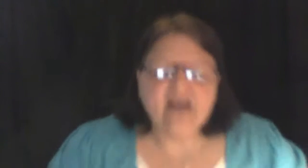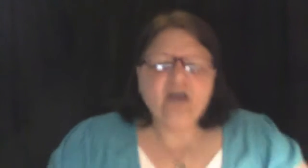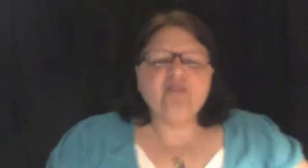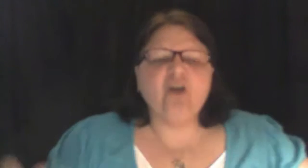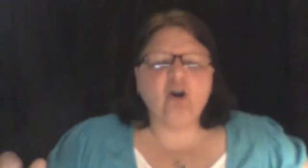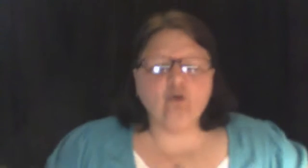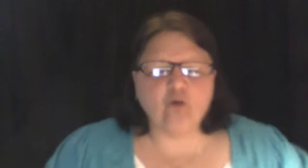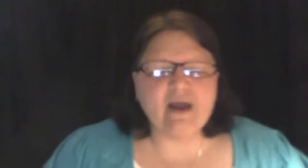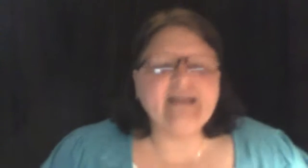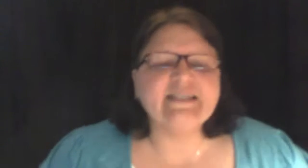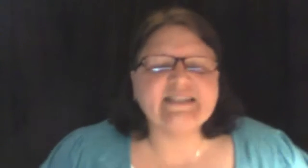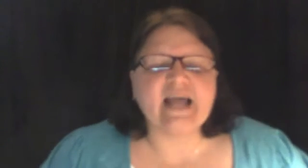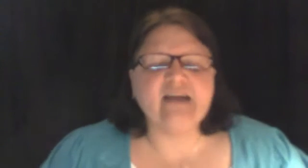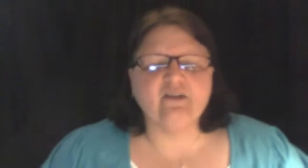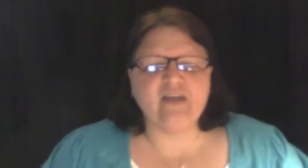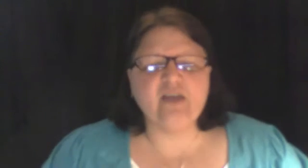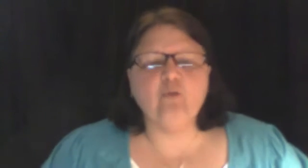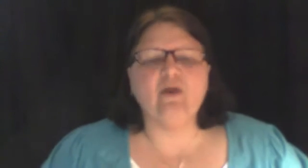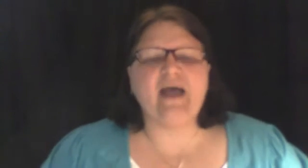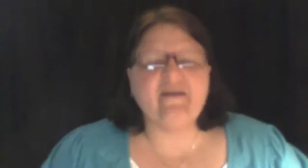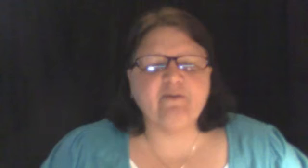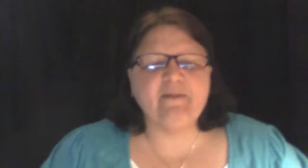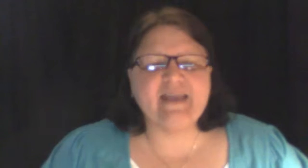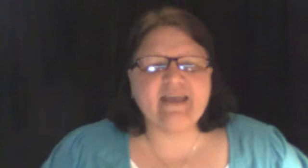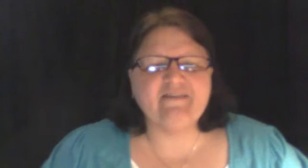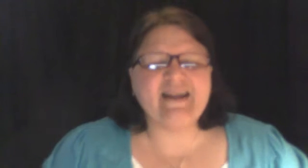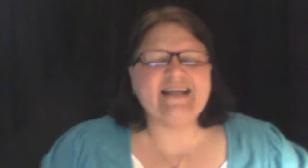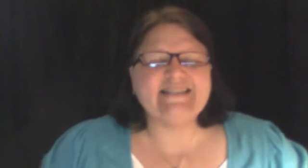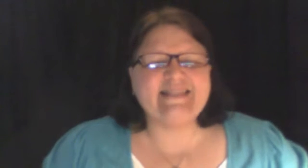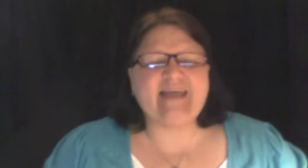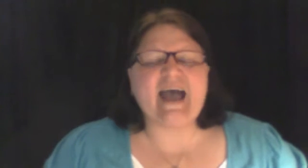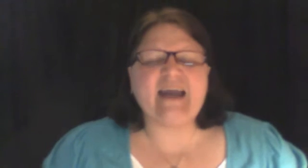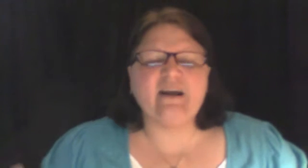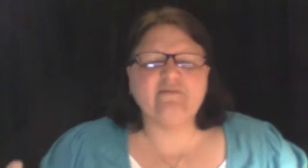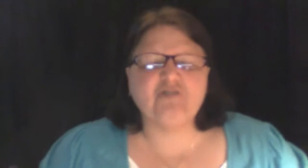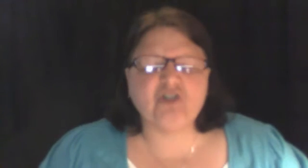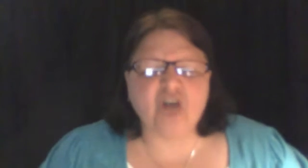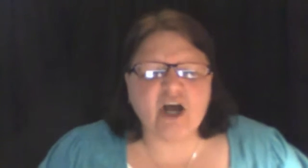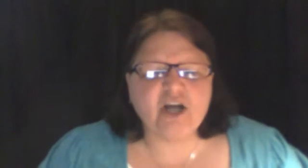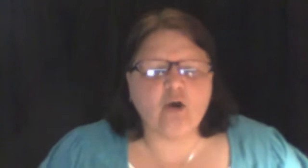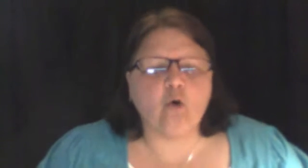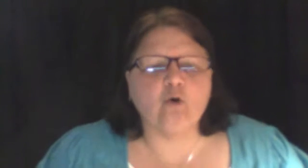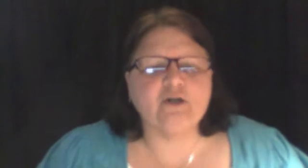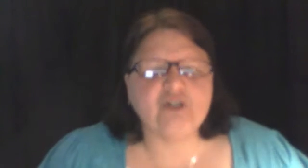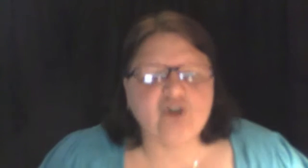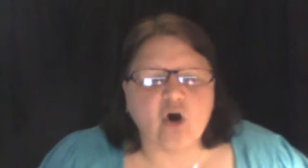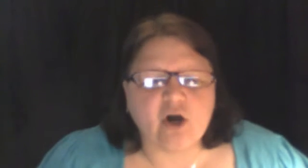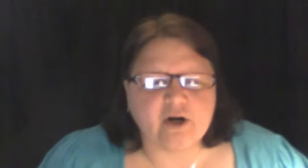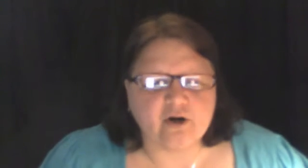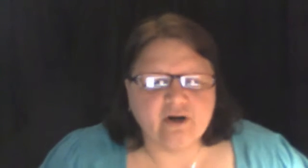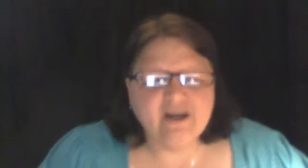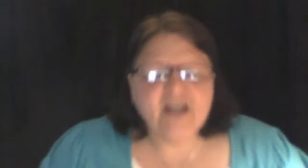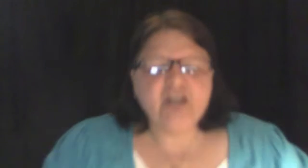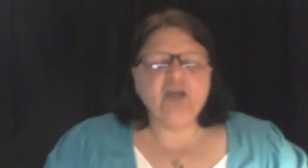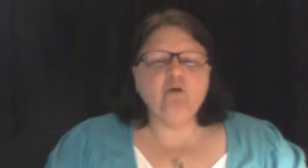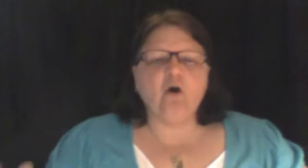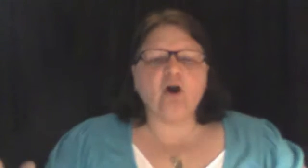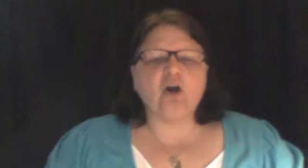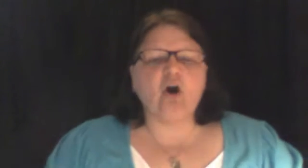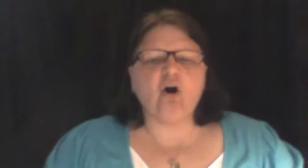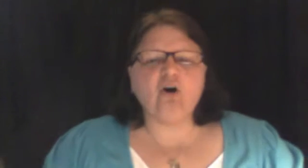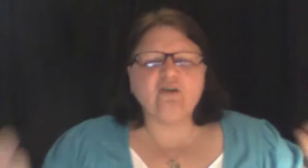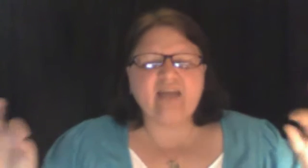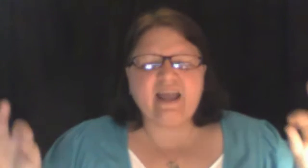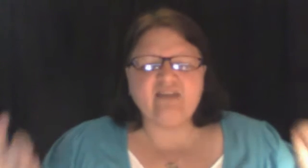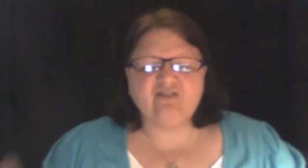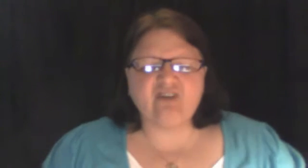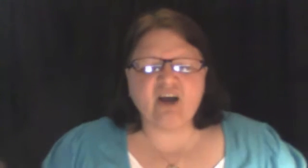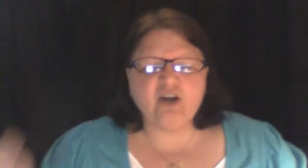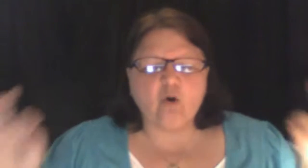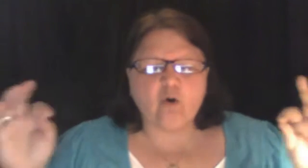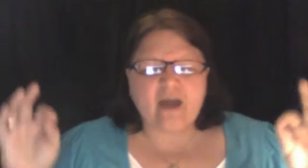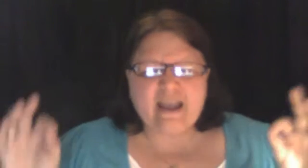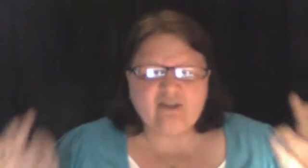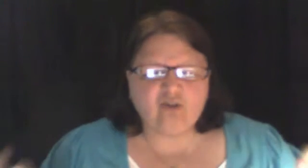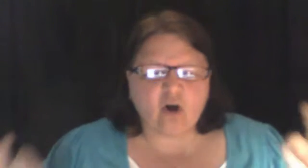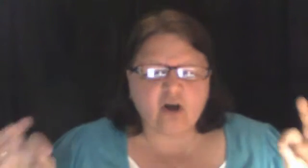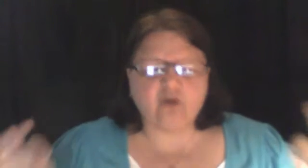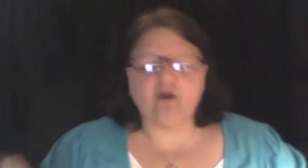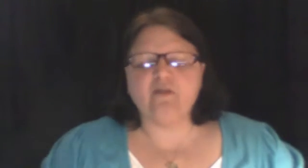The greatest title that you will ever be given is that of son or daughter. You are called a son or a daughter of